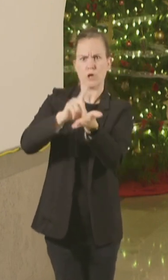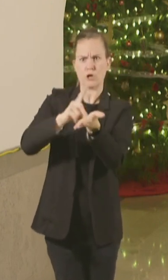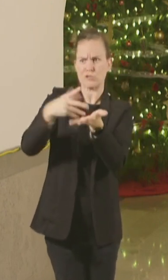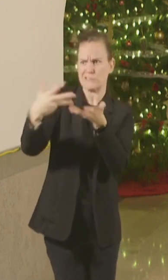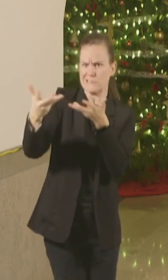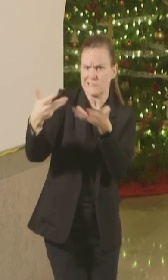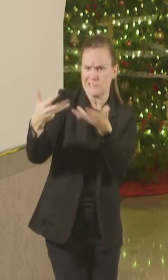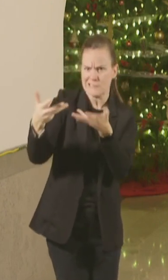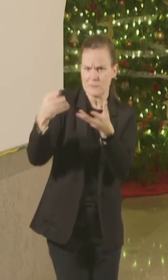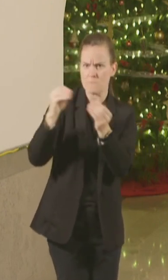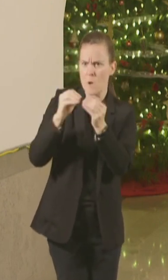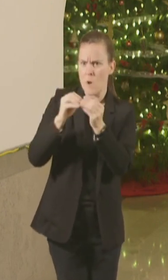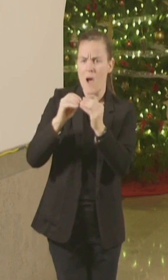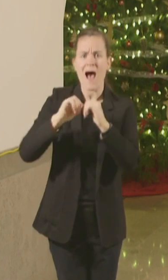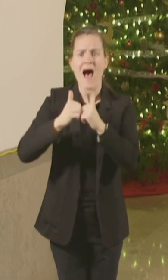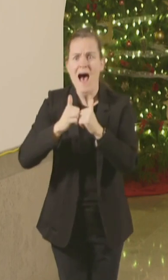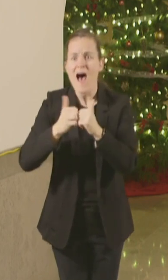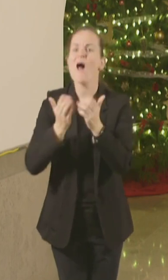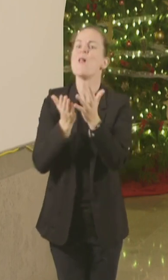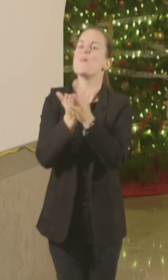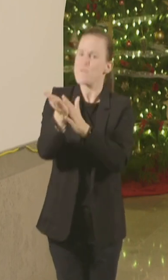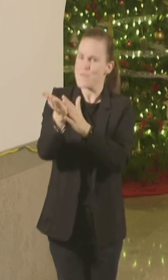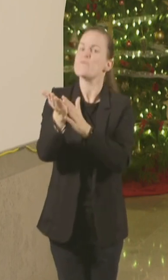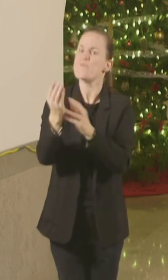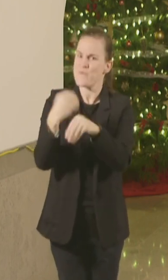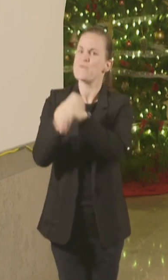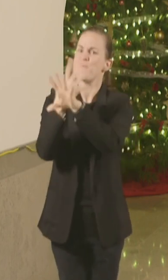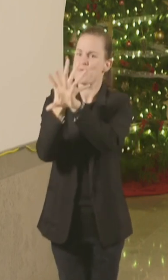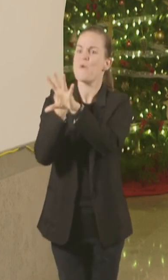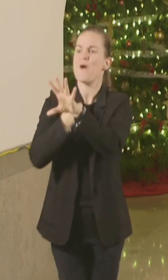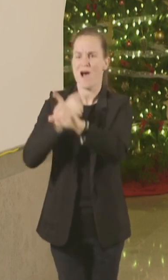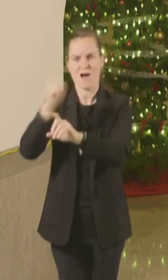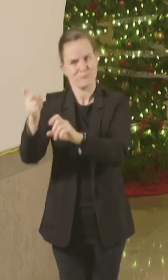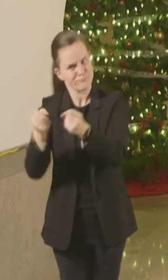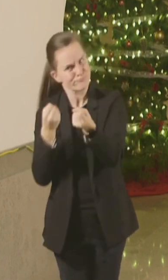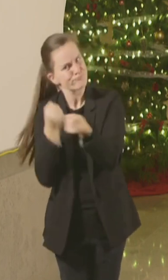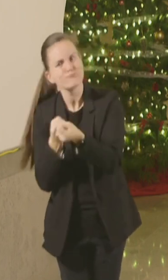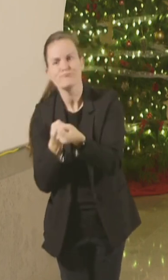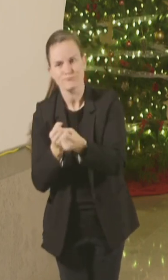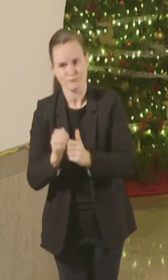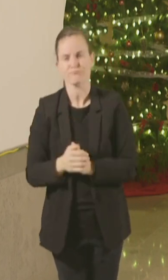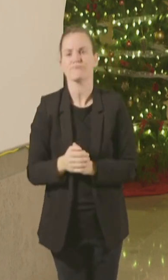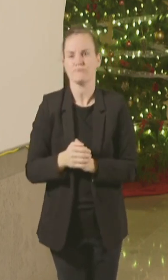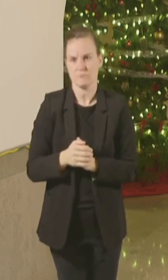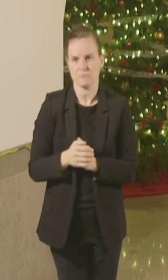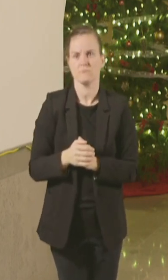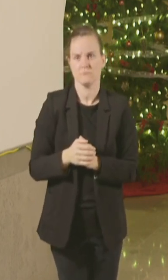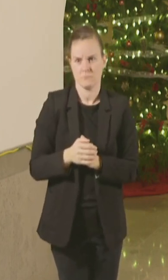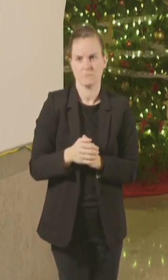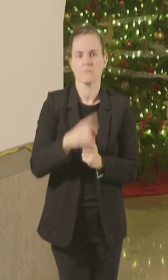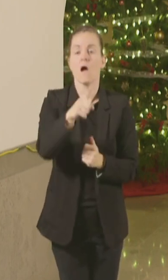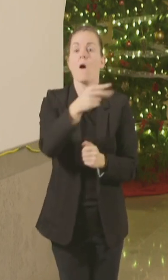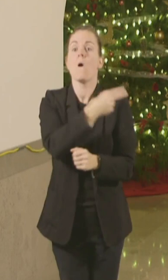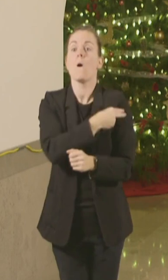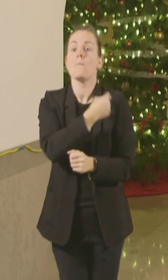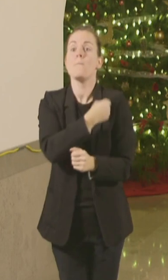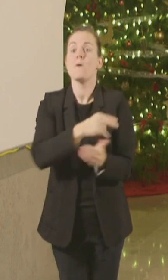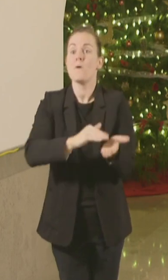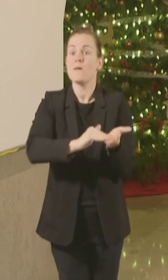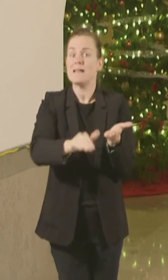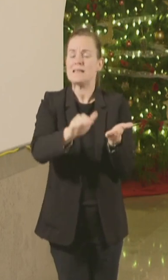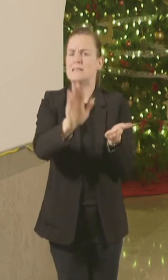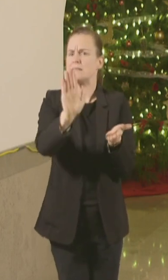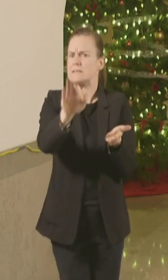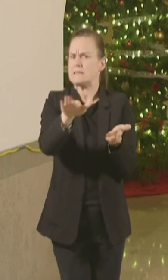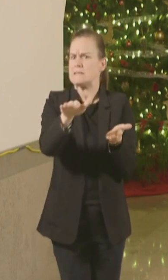And we have granted and secured numerous other waivers to expand hospital capacity, I'm sorry, capabilities,